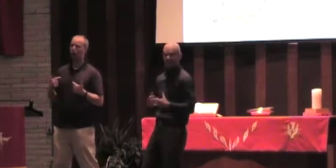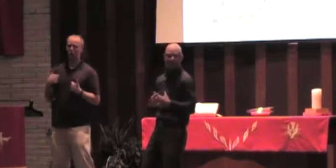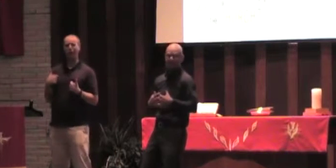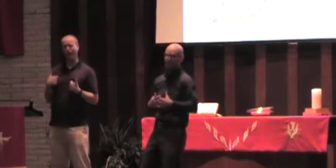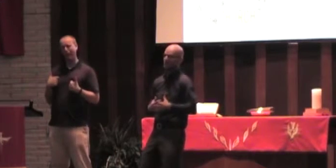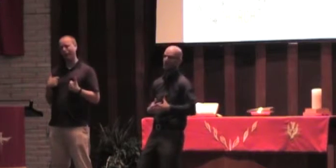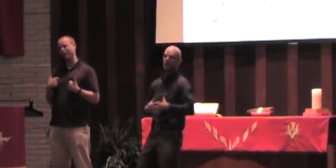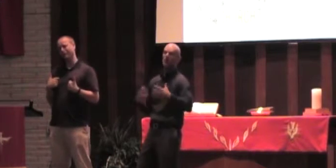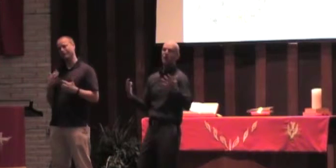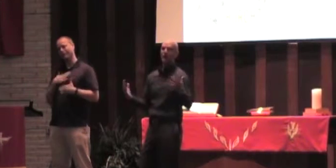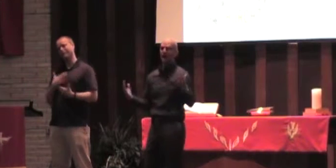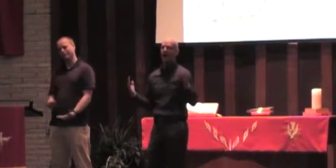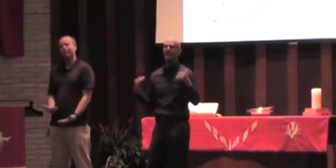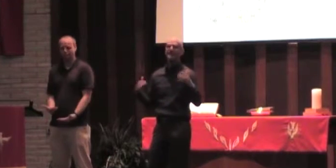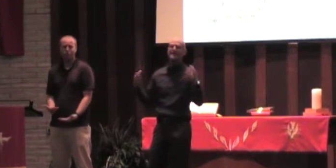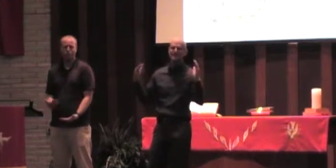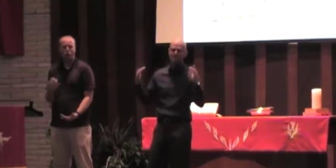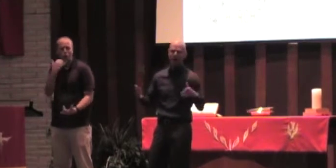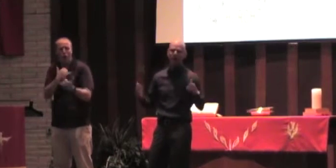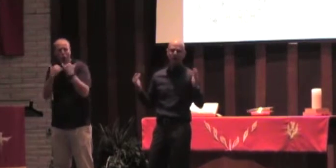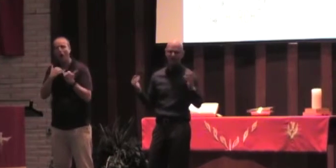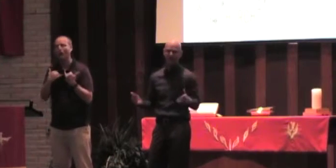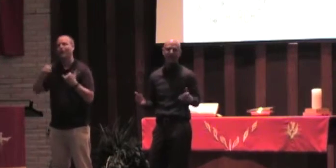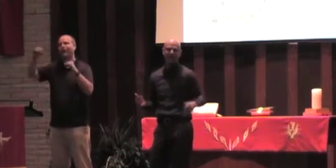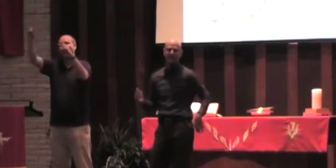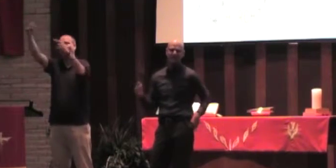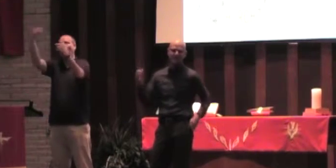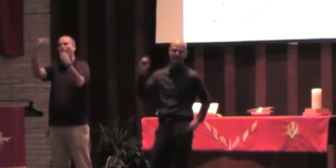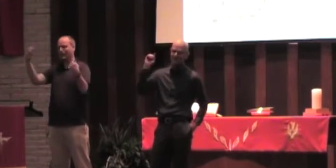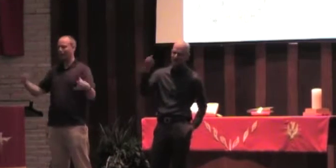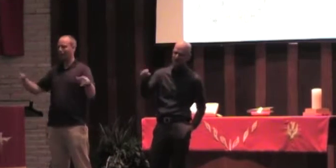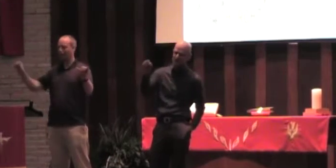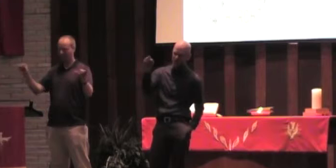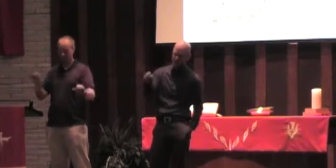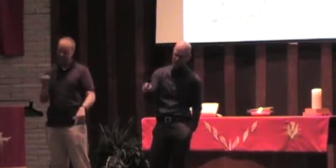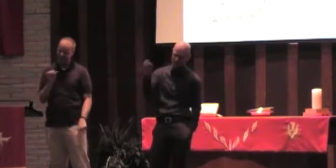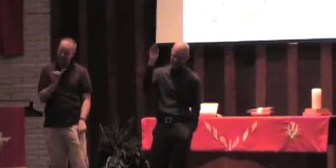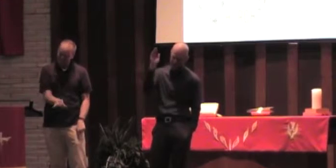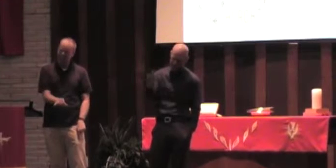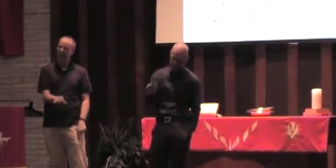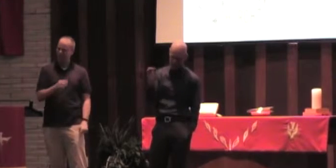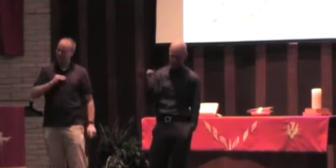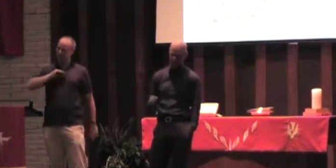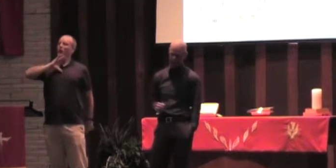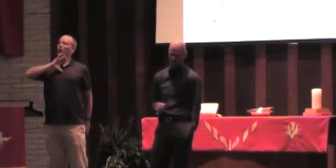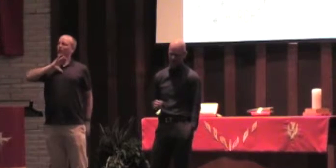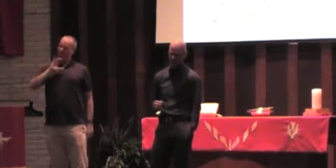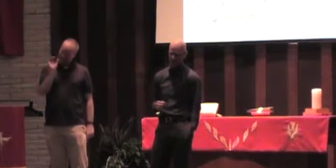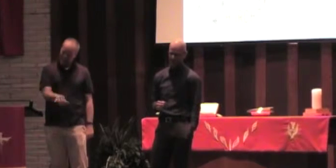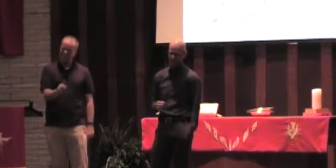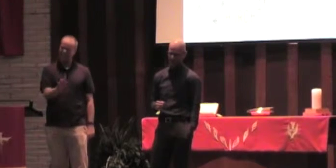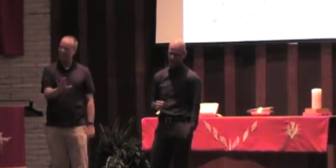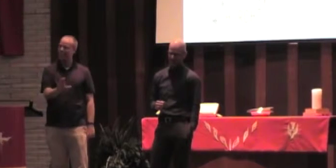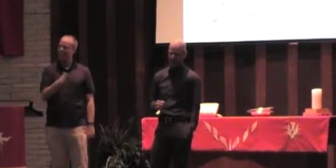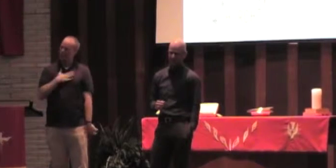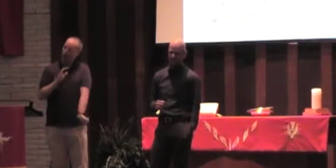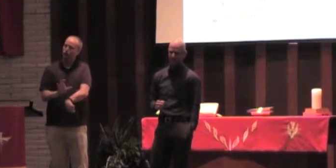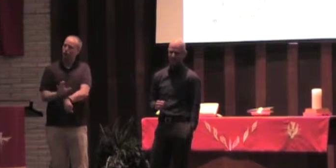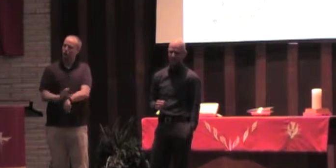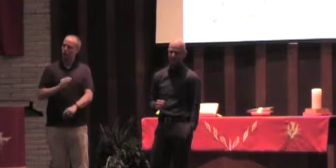the things that we want to grow in, I think he smiles today and says, that's my church, that's the church of Kansas City.